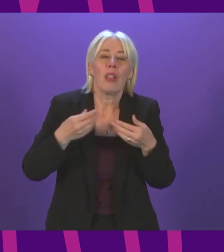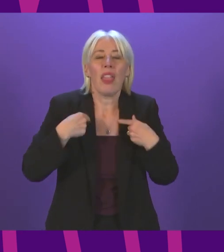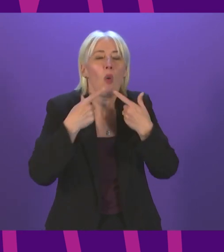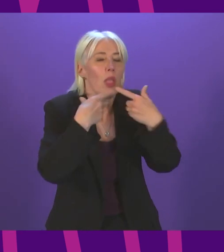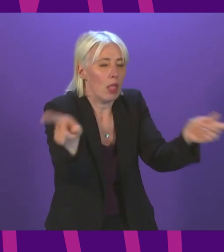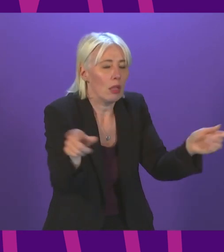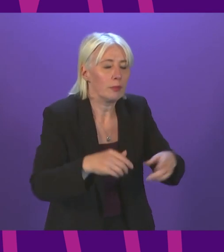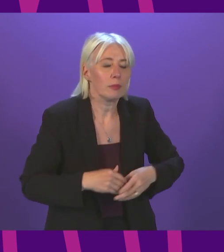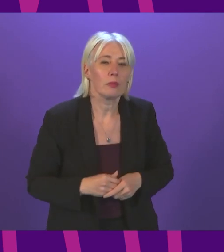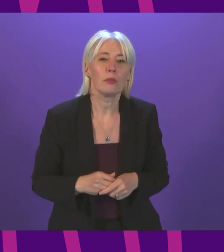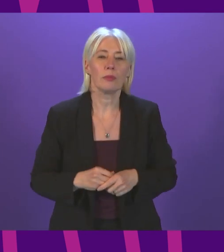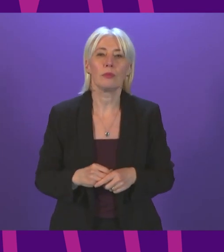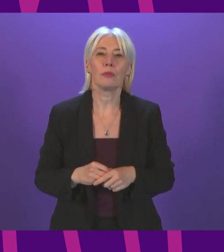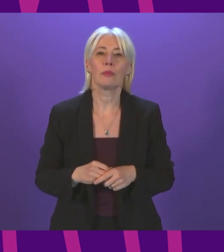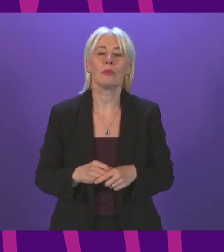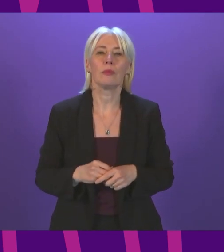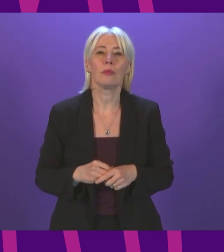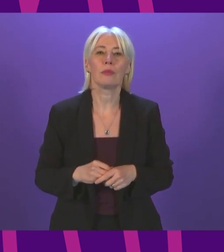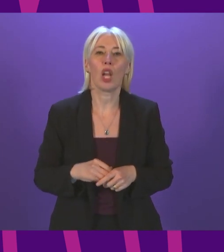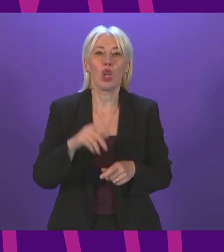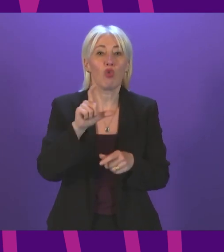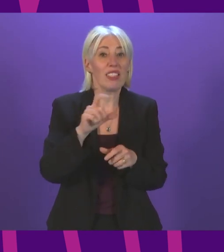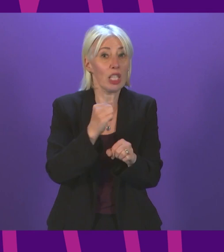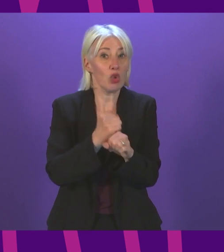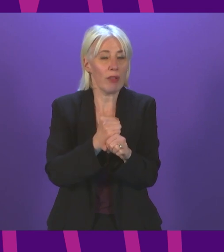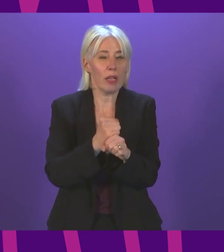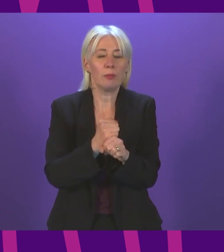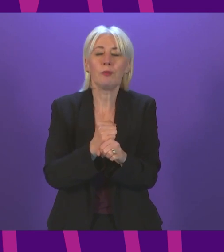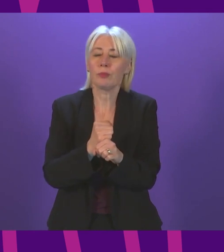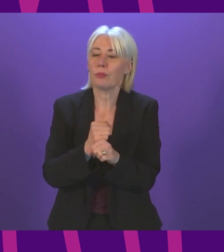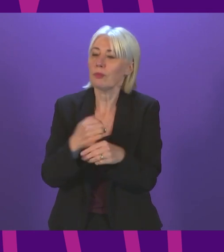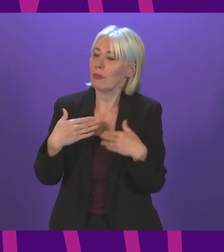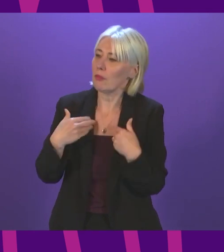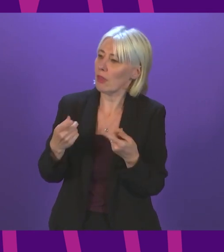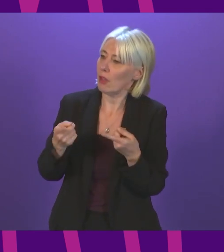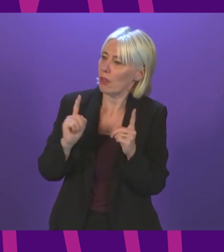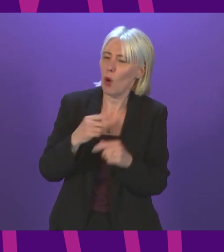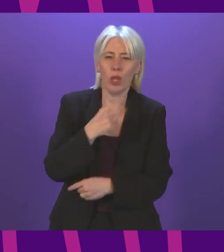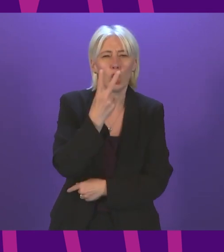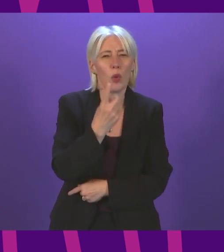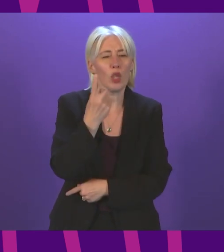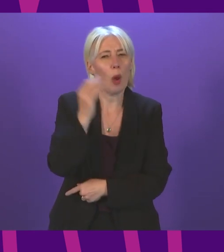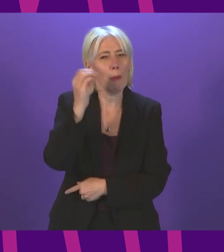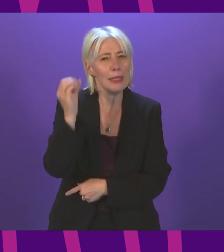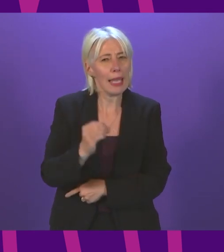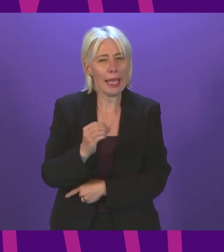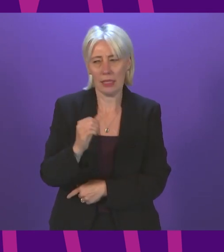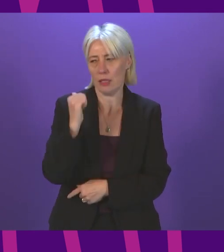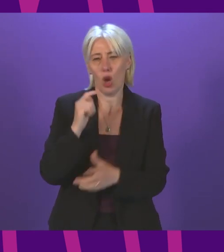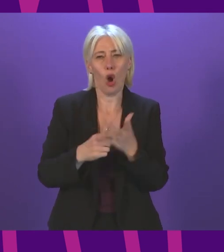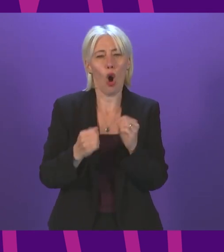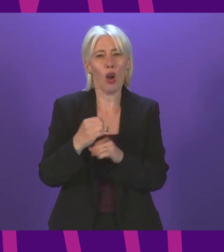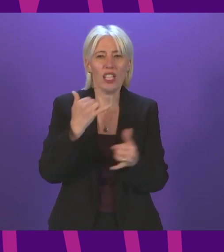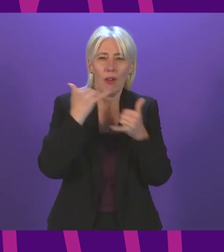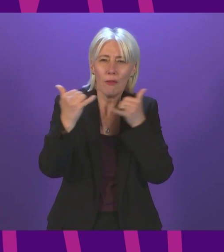be followed by Alex Cole-Hamilton. Thank you, Deputy President and Officer. Cabinet Secretary, I note that only 21% of calls in August were with